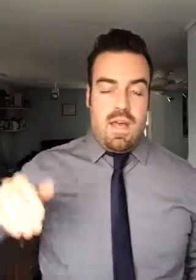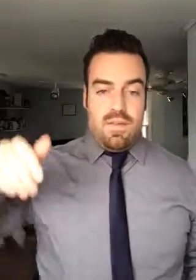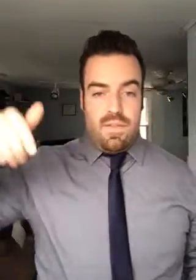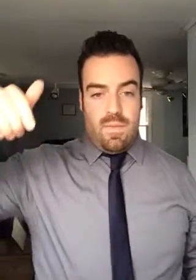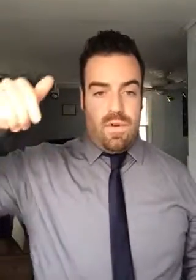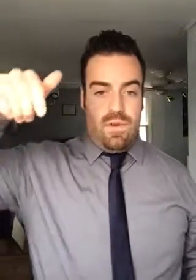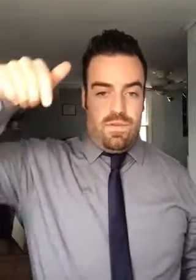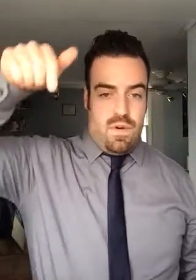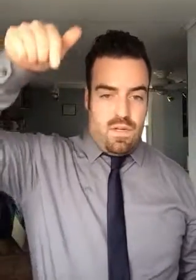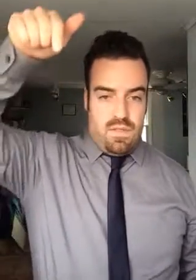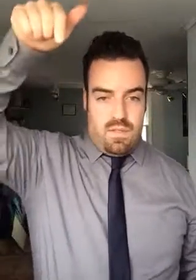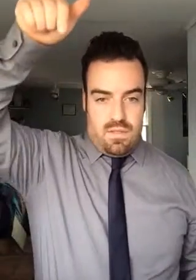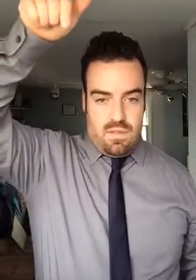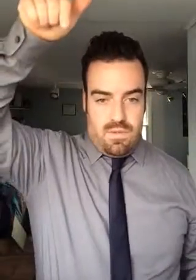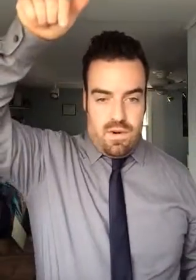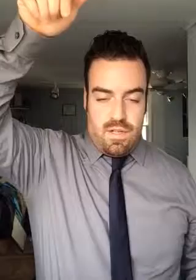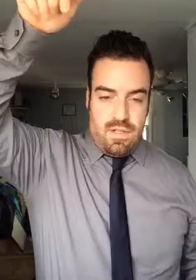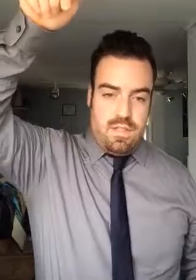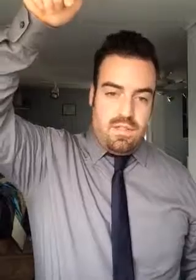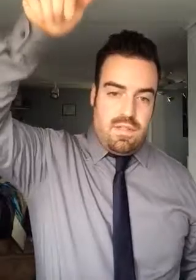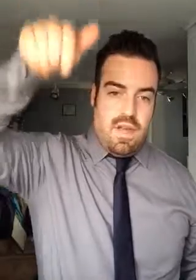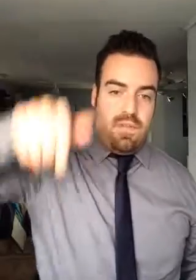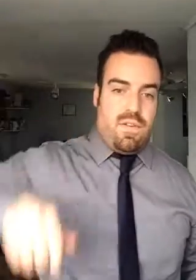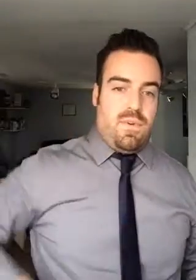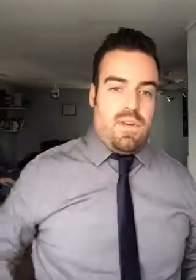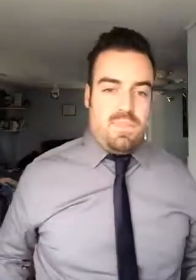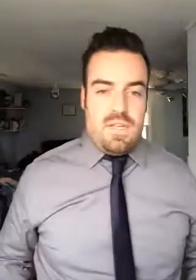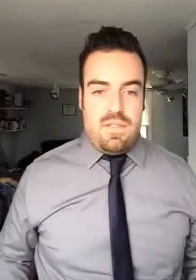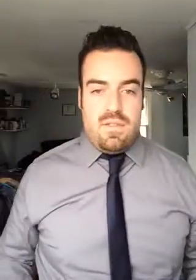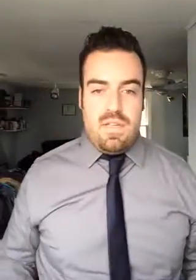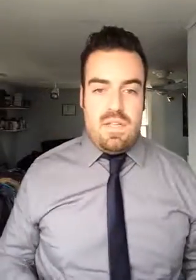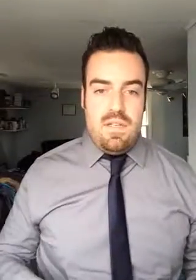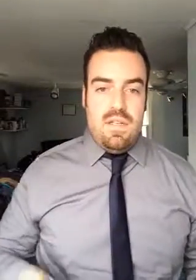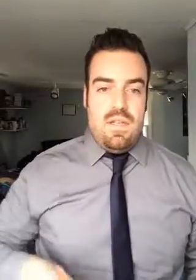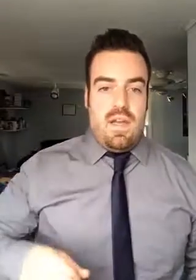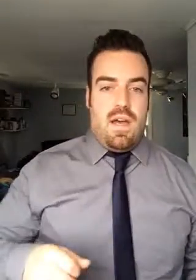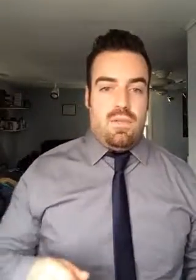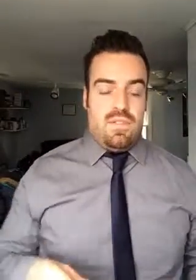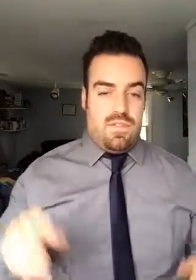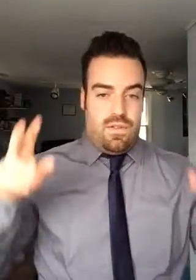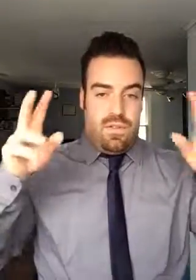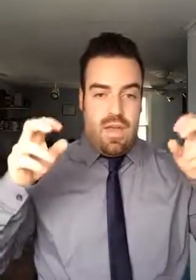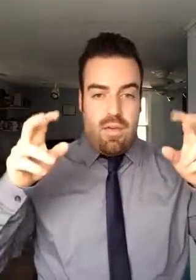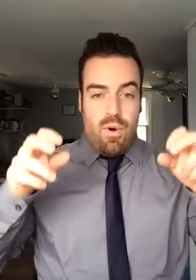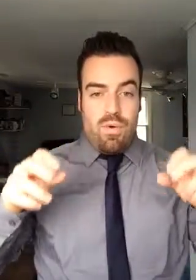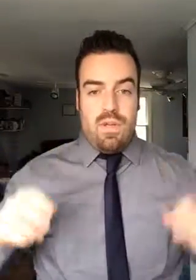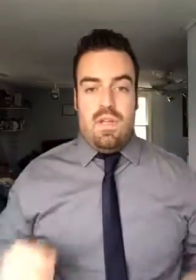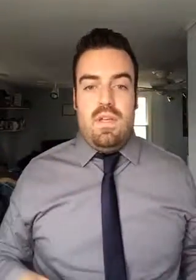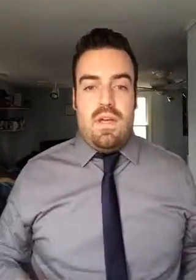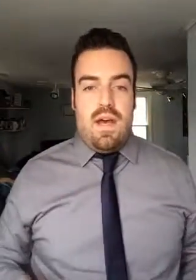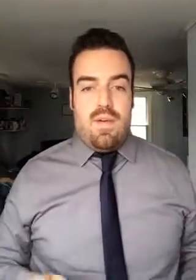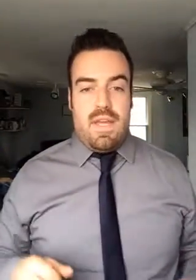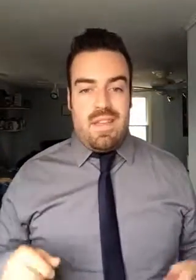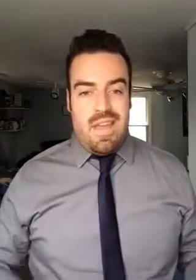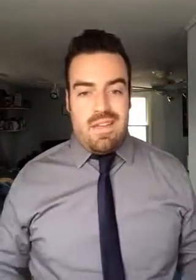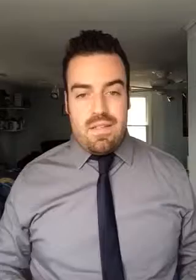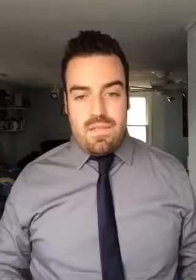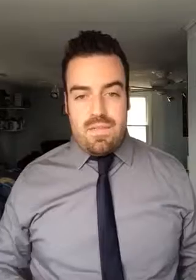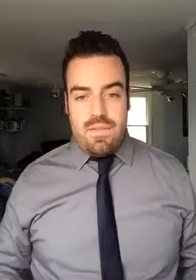Your femur runs vertically from your hip down to your knee. This is your thigh bone. At the end of the